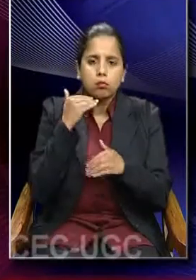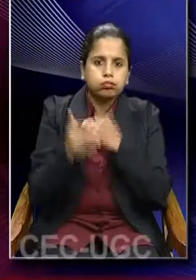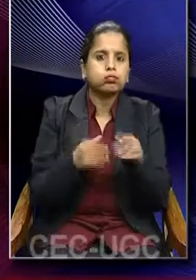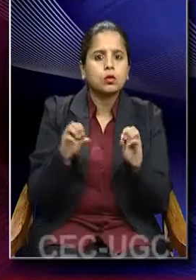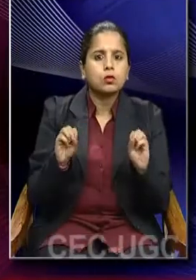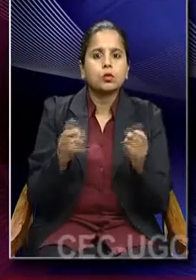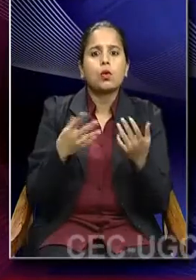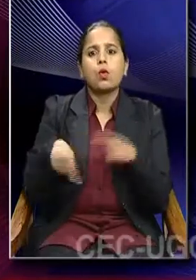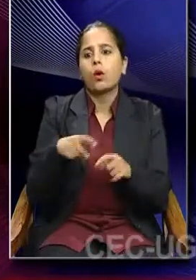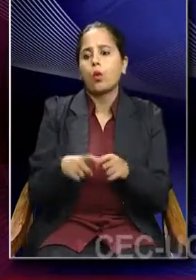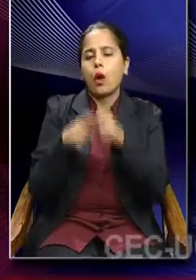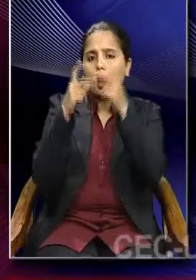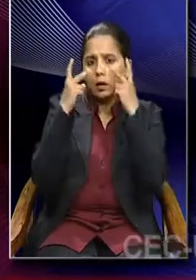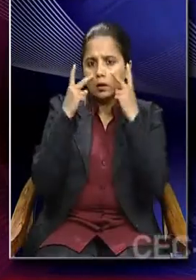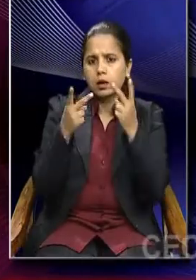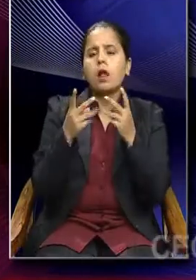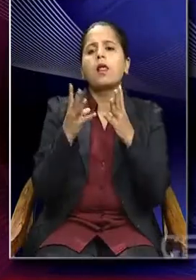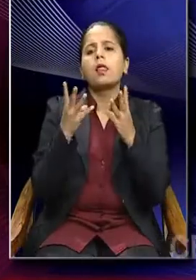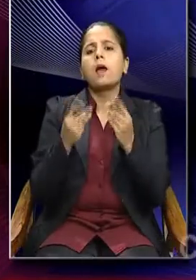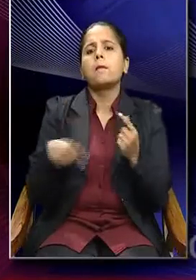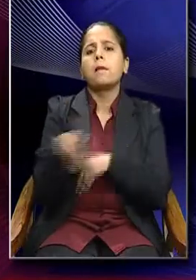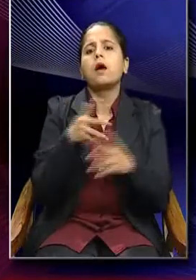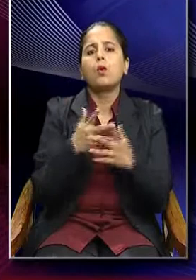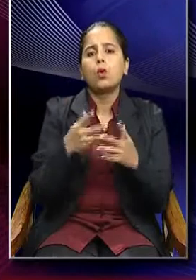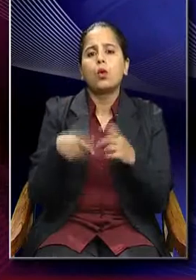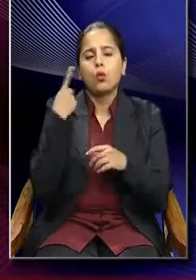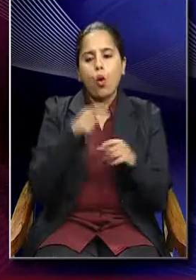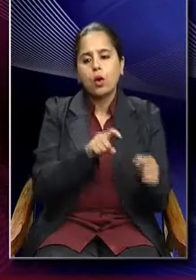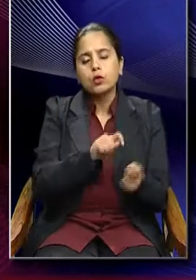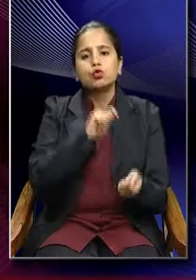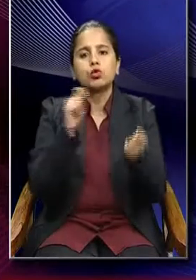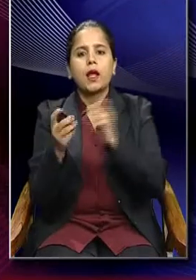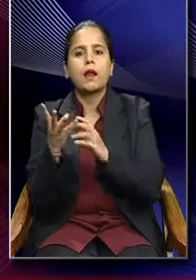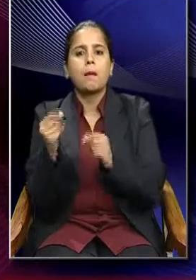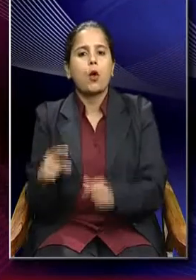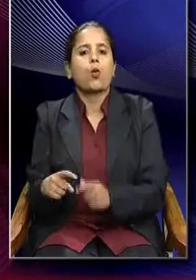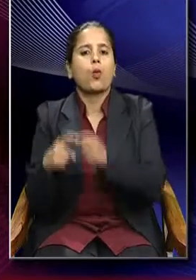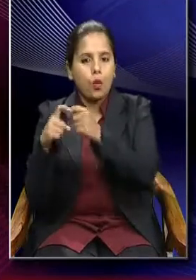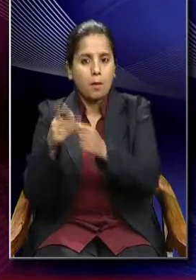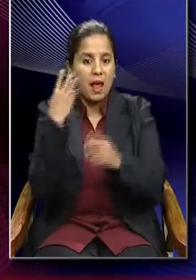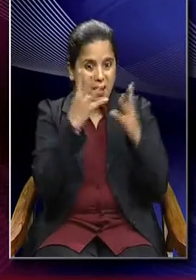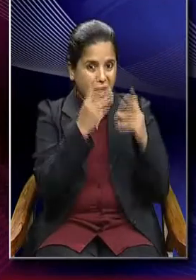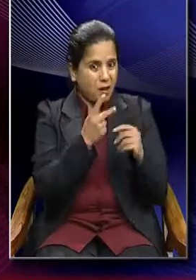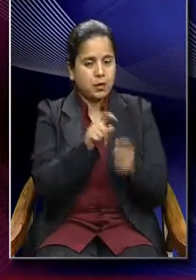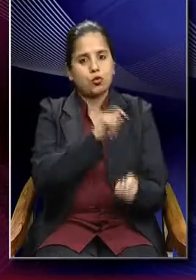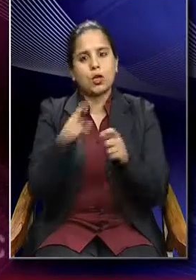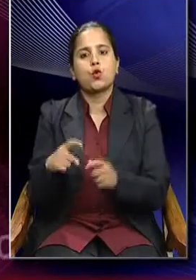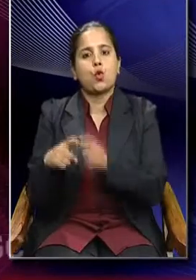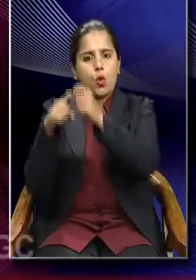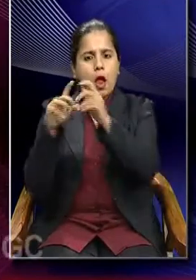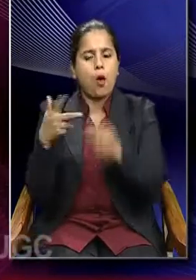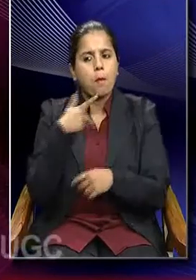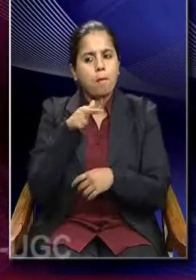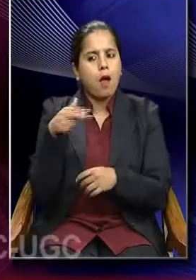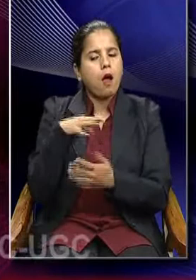quantified understanding of society to qualitative understanding. How we understand meanings,